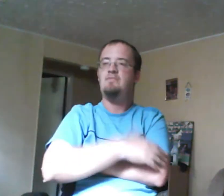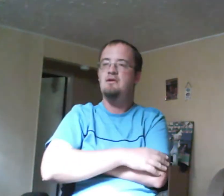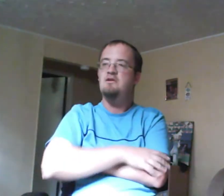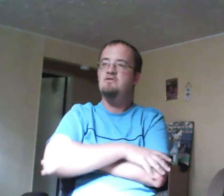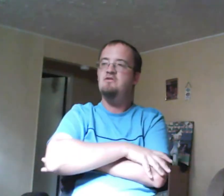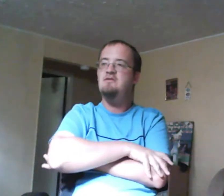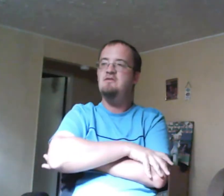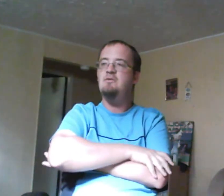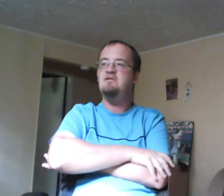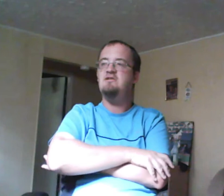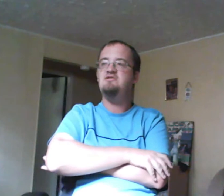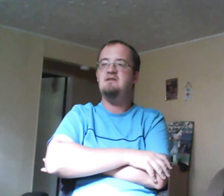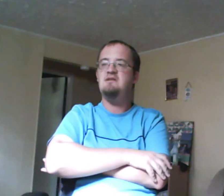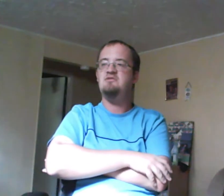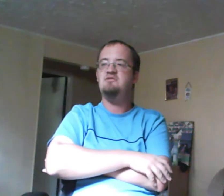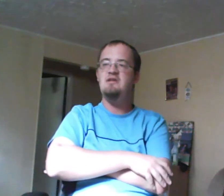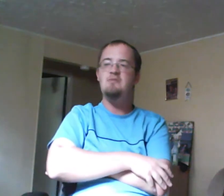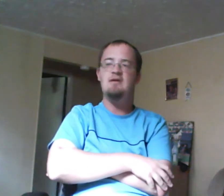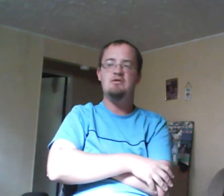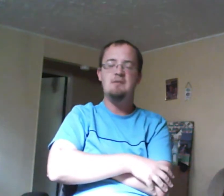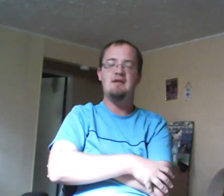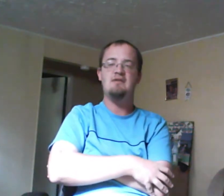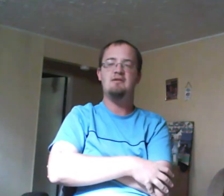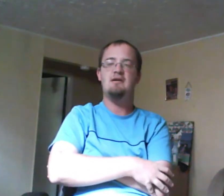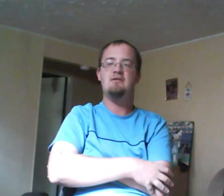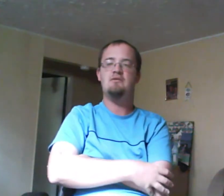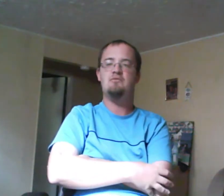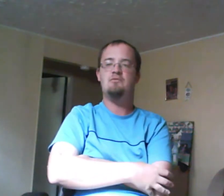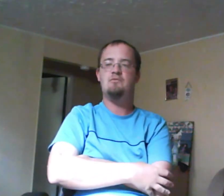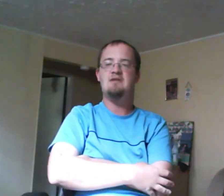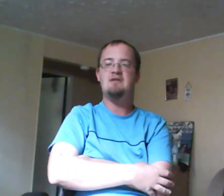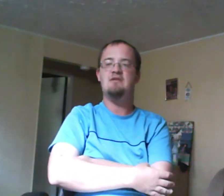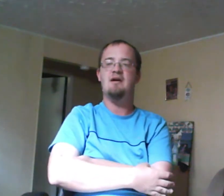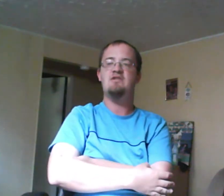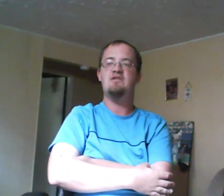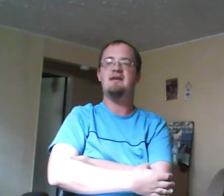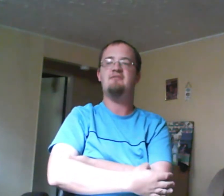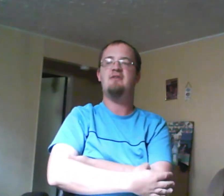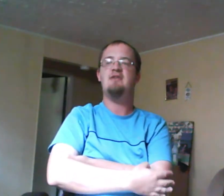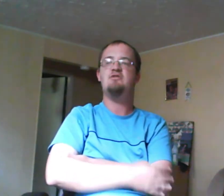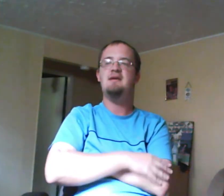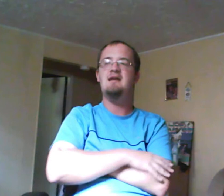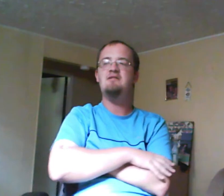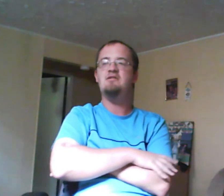Zoe doesn't know what to do. She does well in a rape trial, reacting to all this stuff. And Zoe gets her